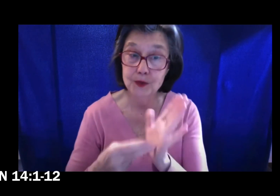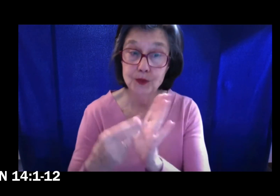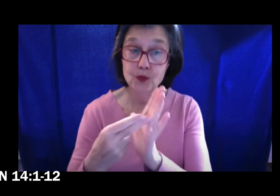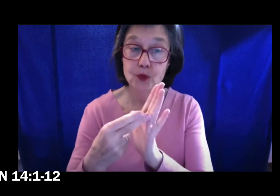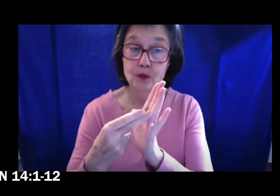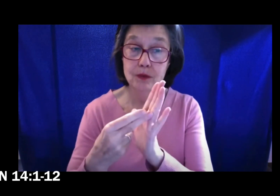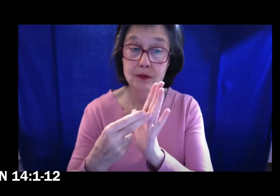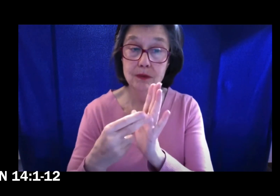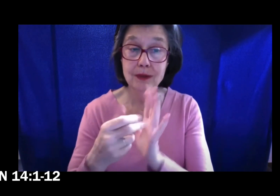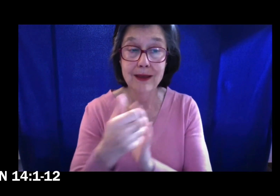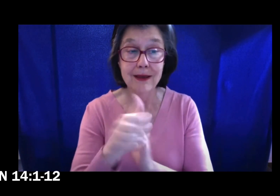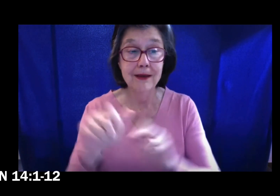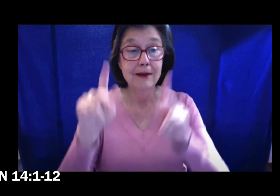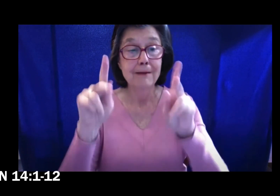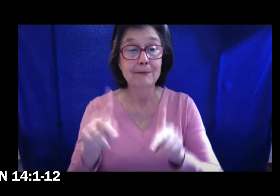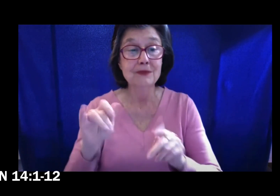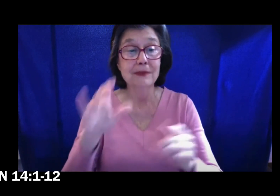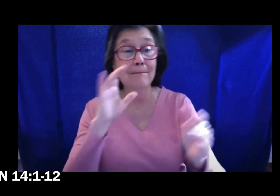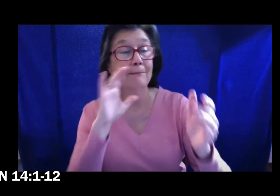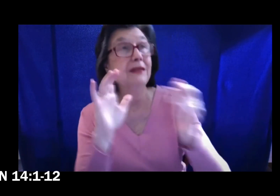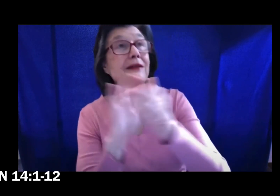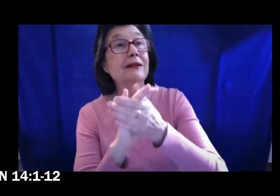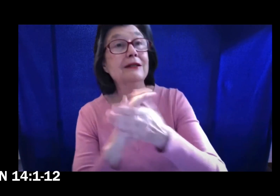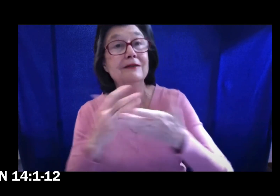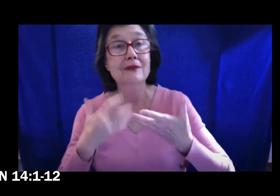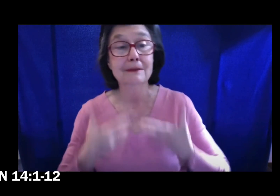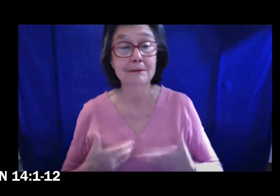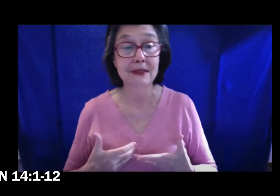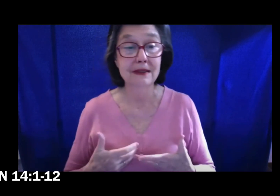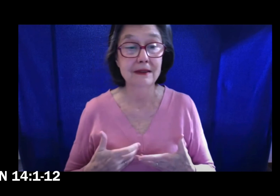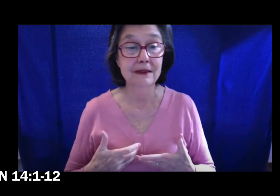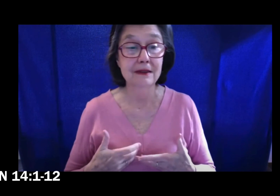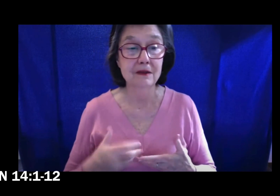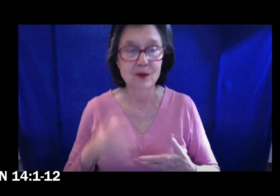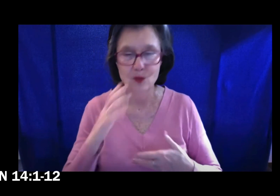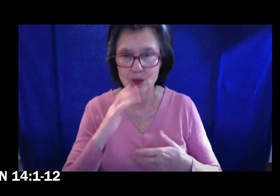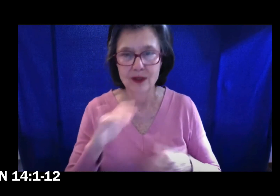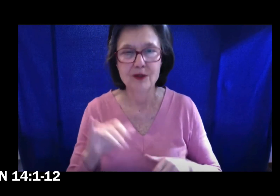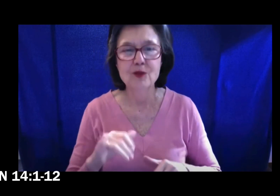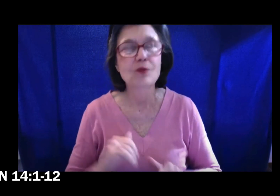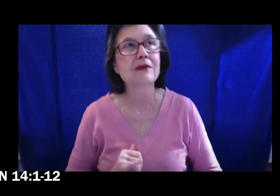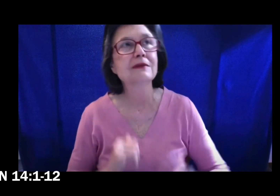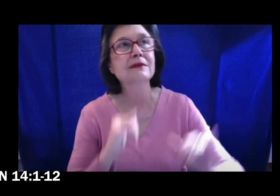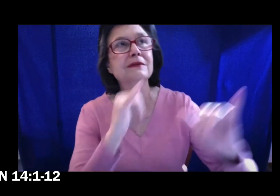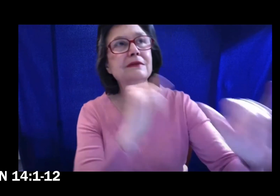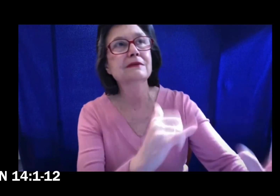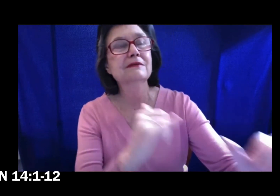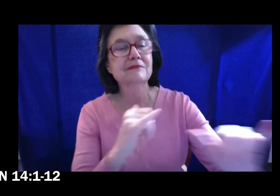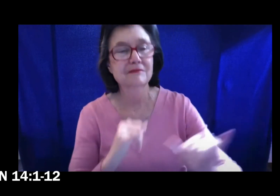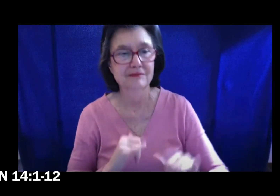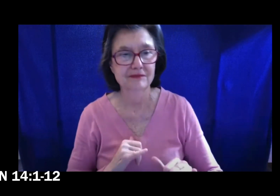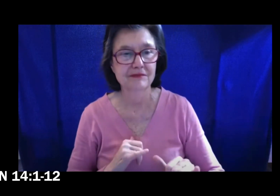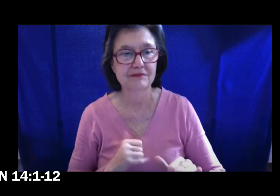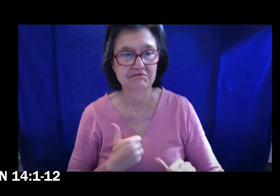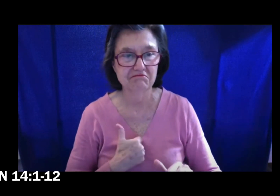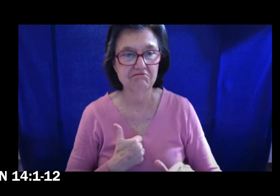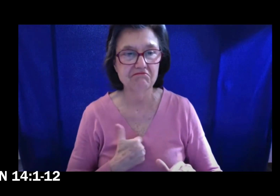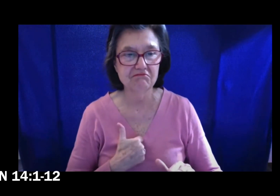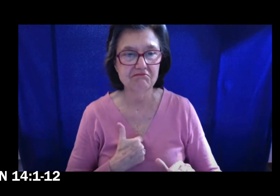Amen, amen, amen, I say to you, whoever believes in me will do the works that I do and